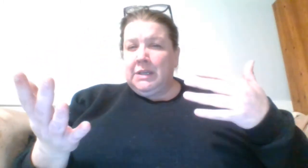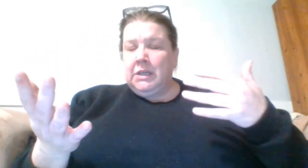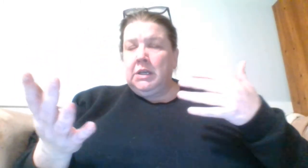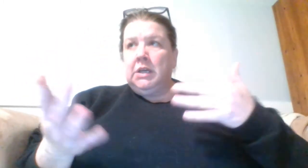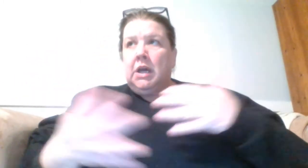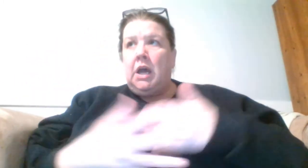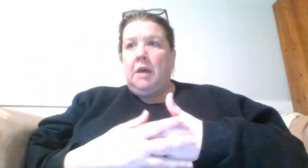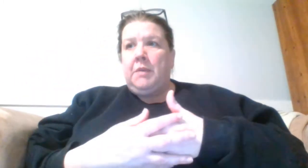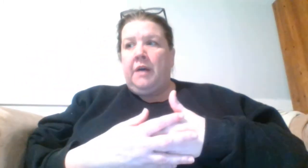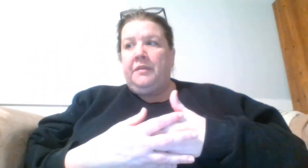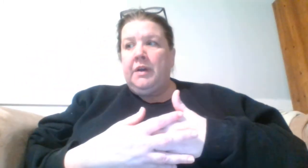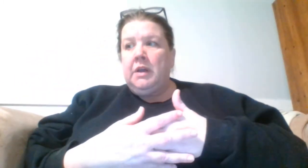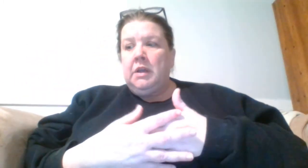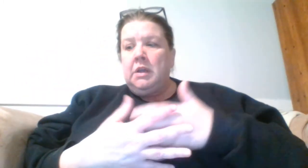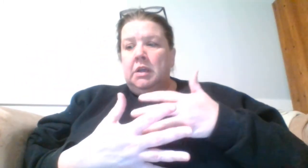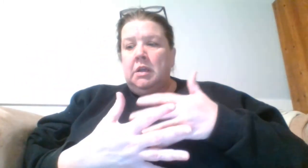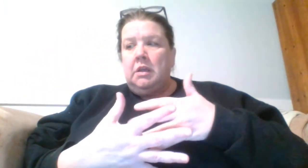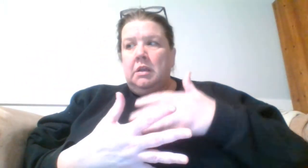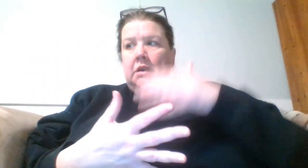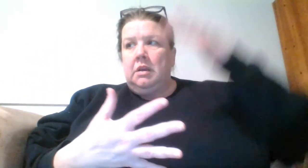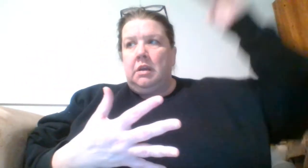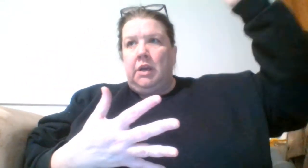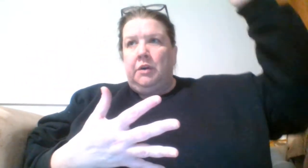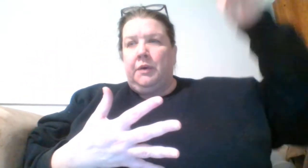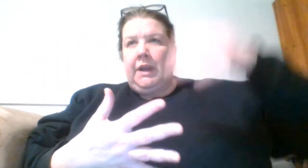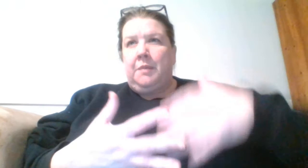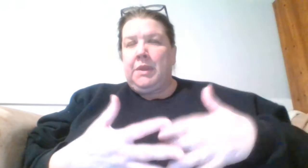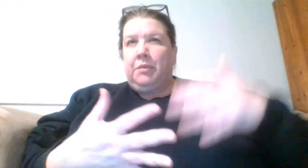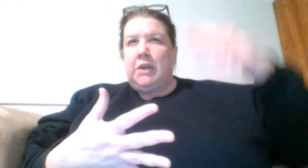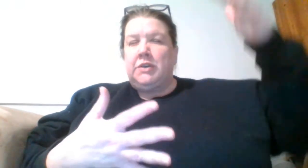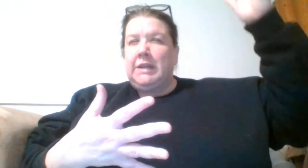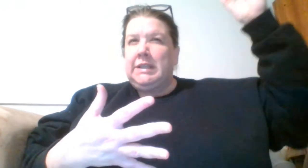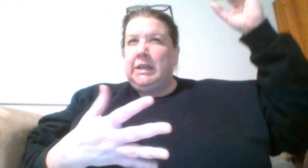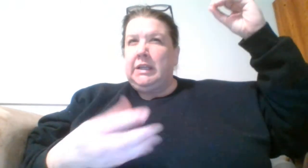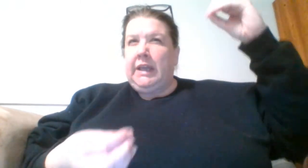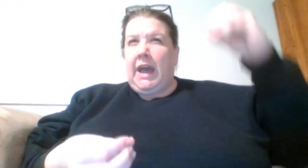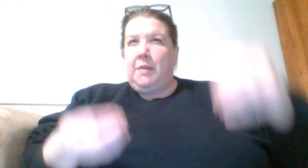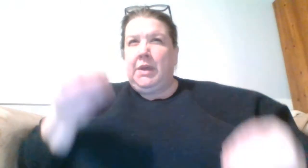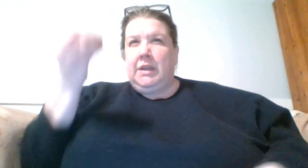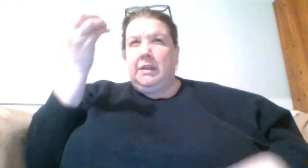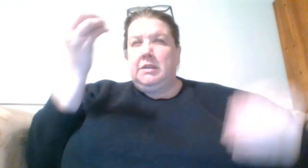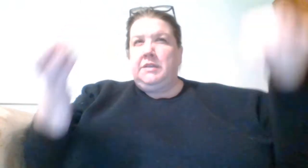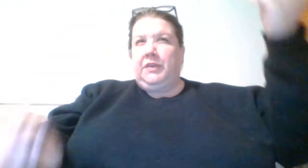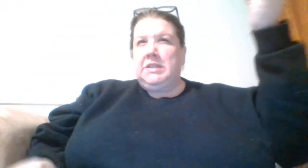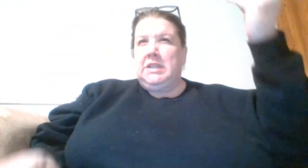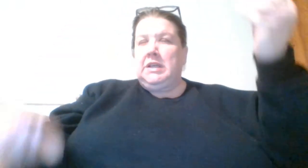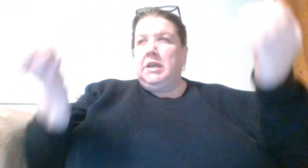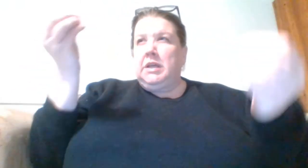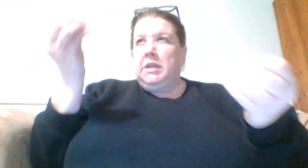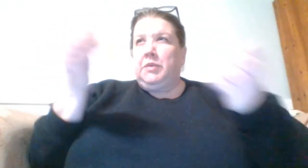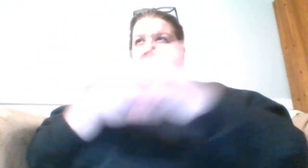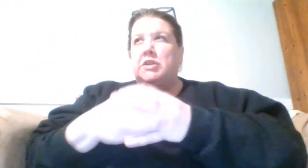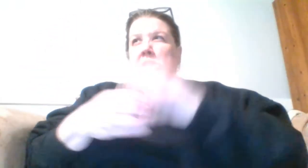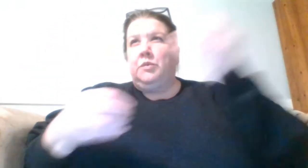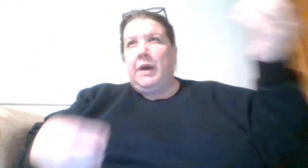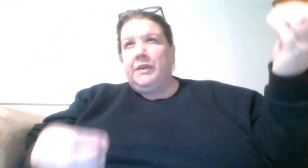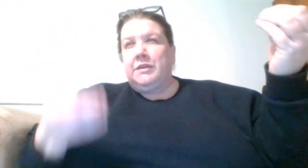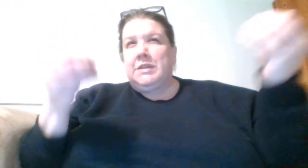of, you know, going up and the pressurizing and the cabin and the difference and the pressures and the weather's